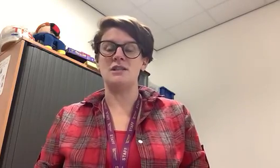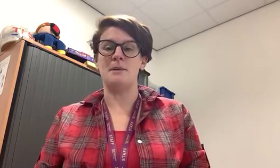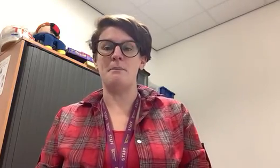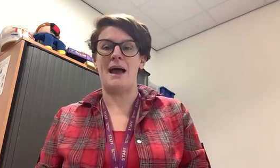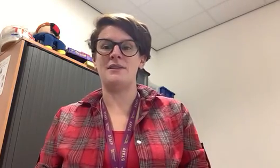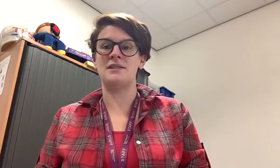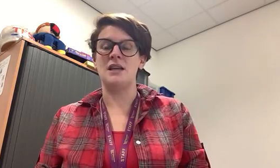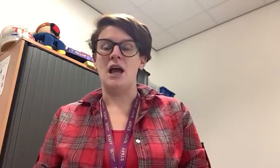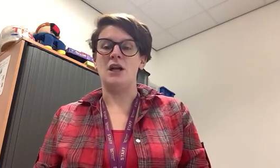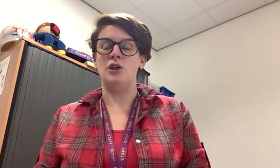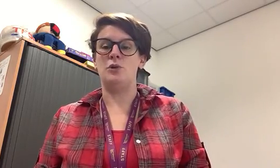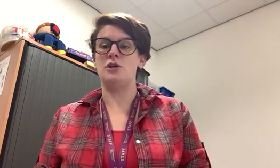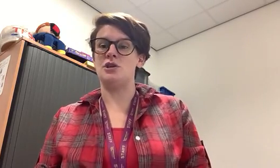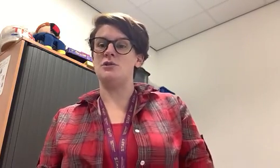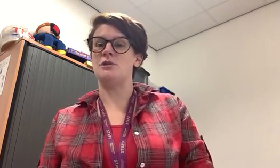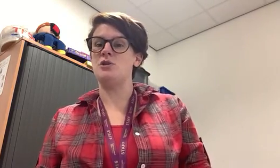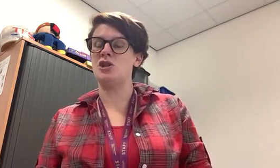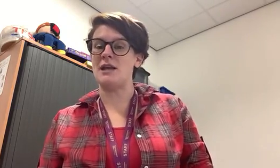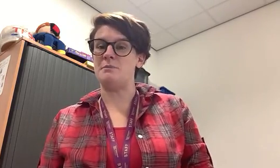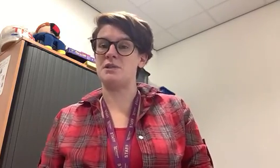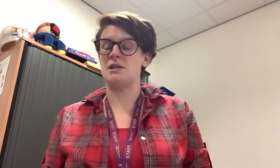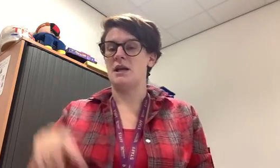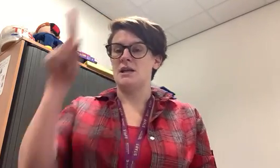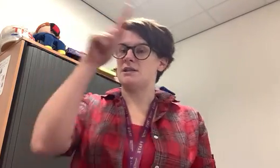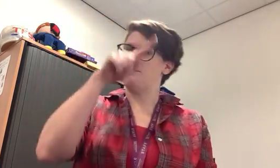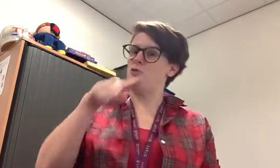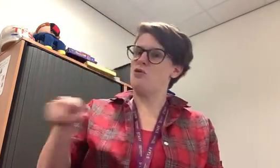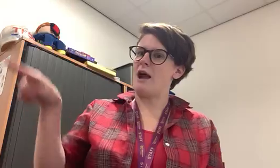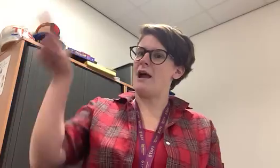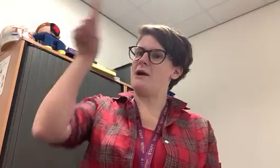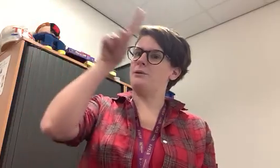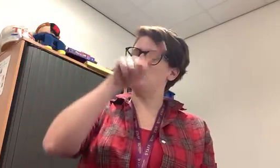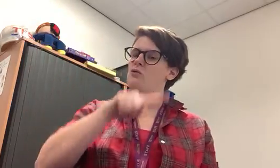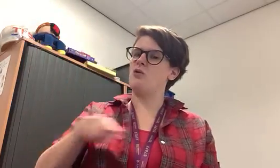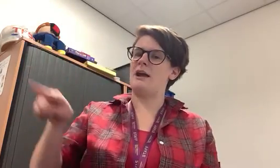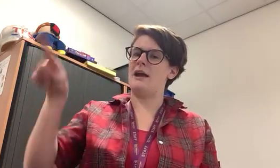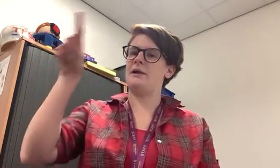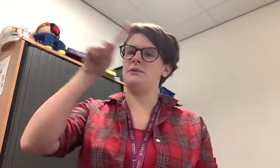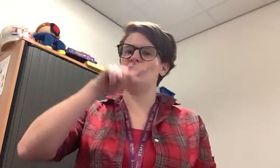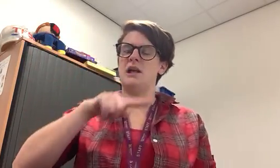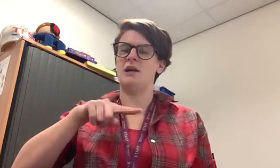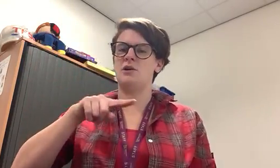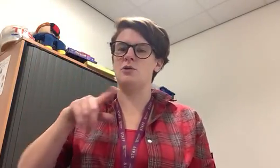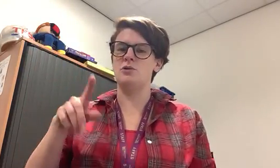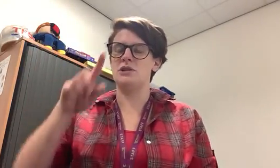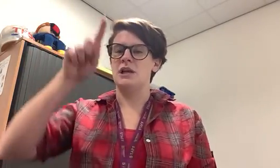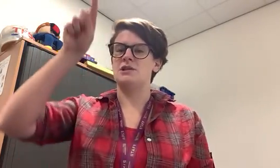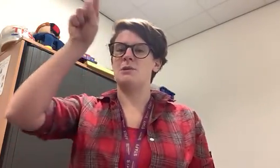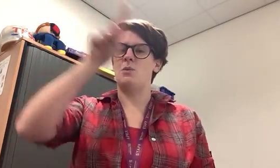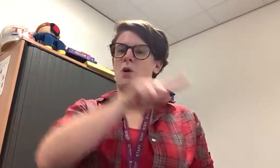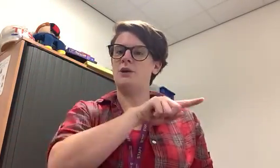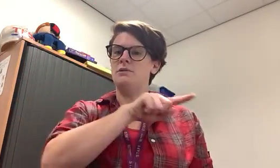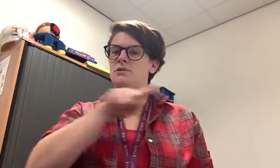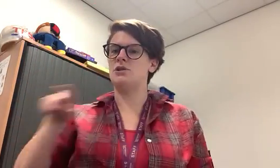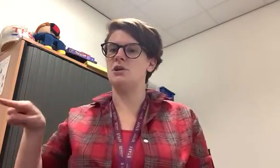some maths and you can do some shapes some round around circles some one two